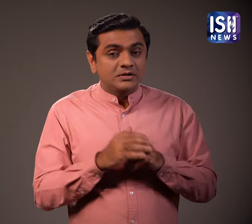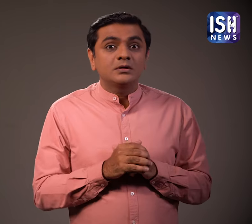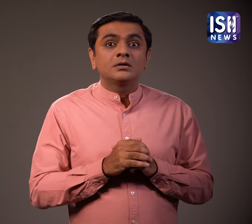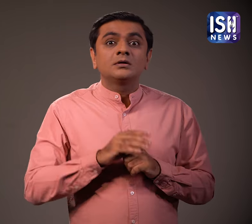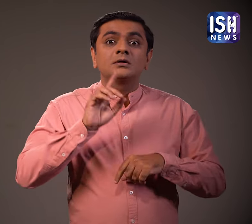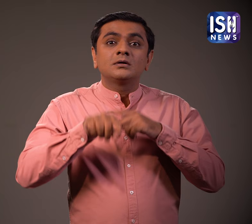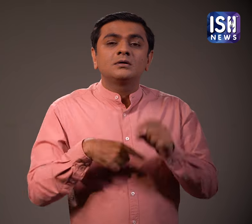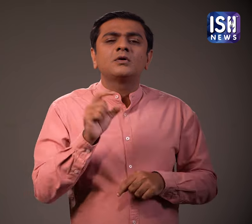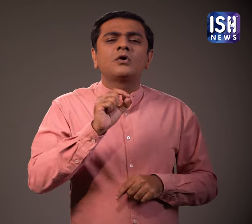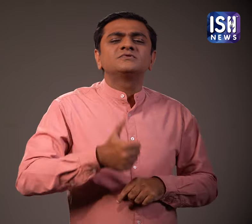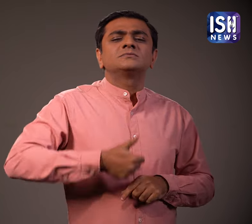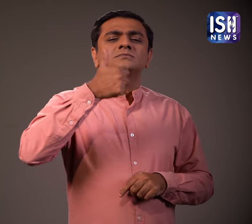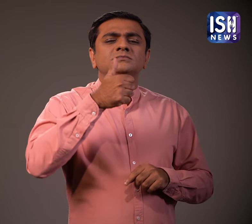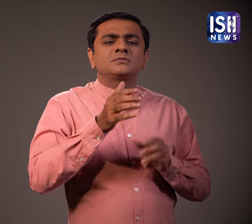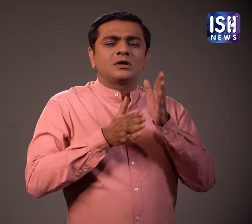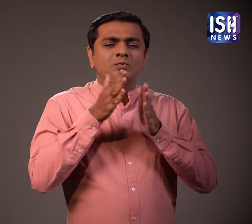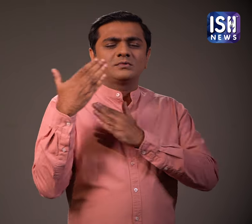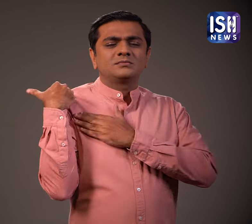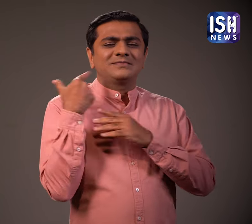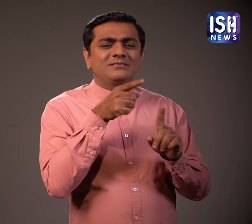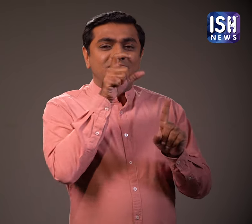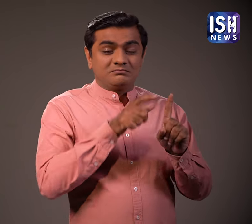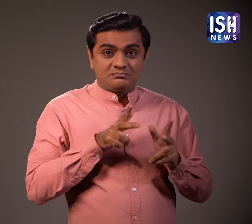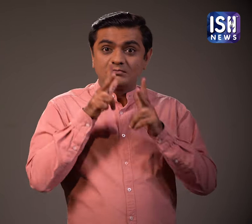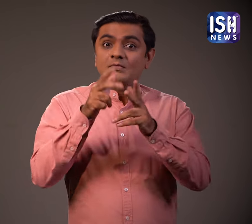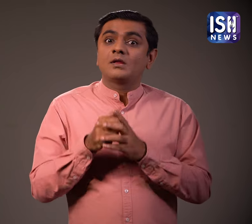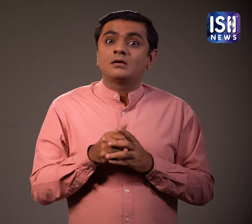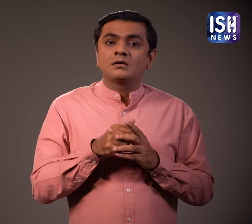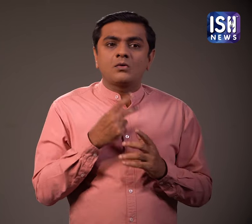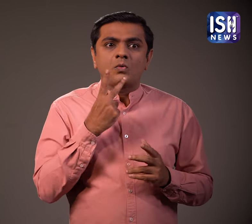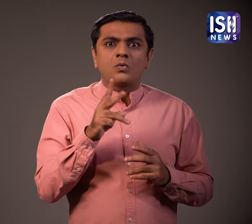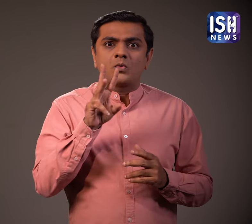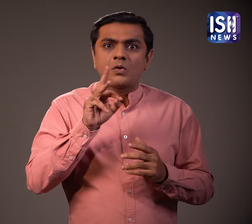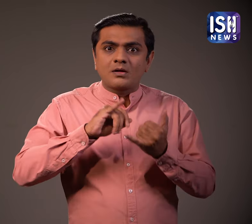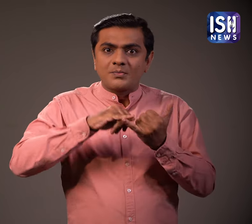A railway official said that seeing the ticket checking drive at Dadar station being successful.